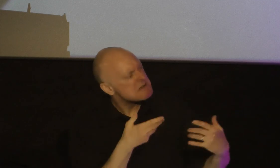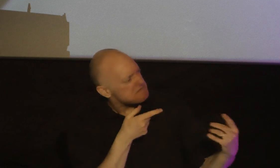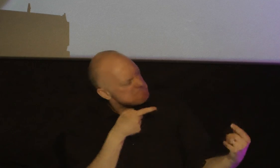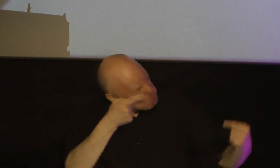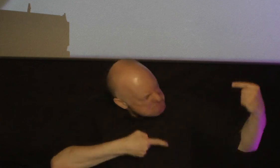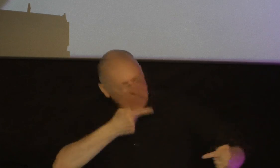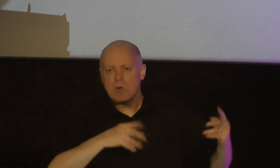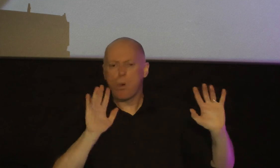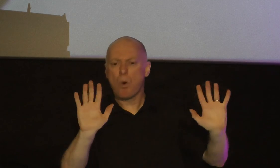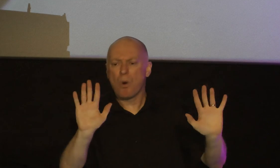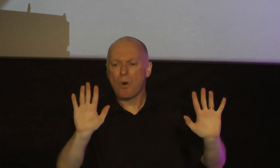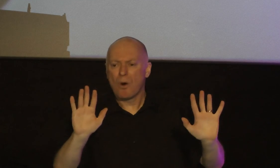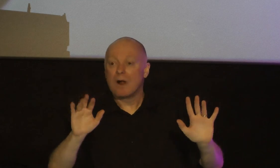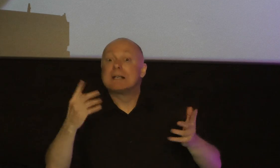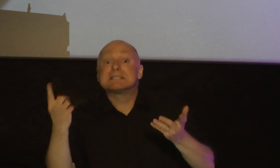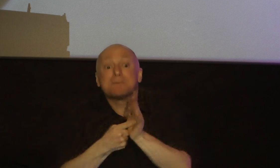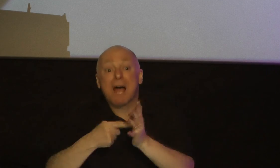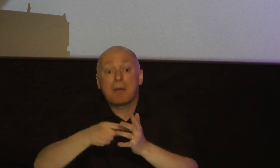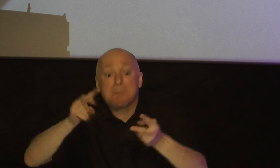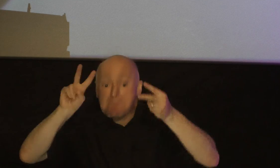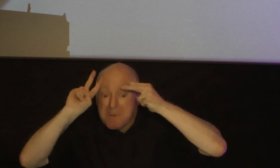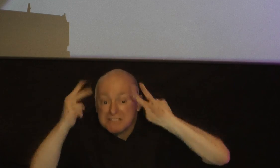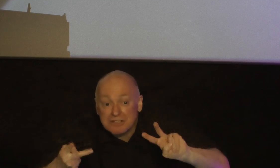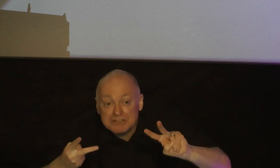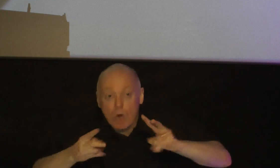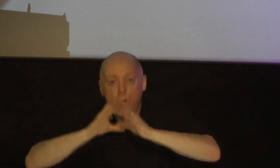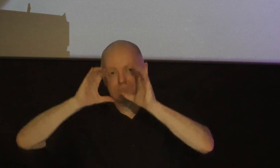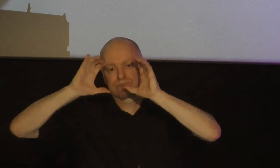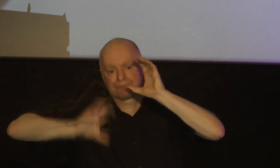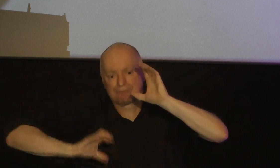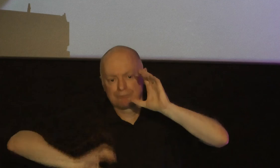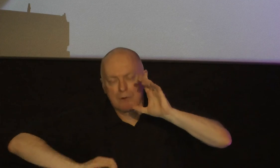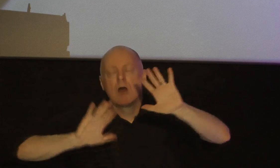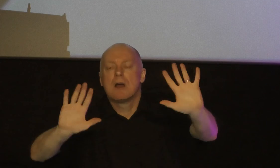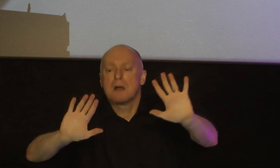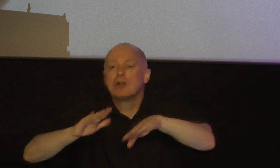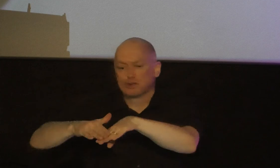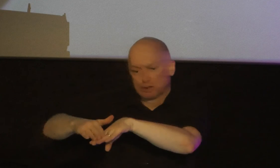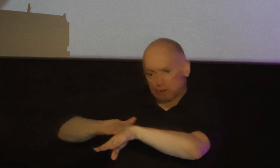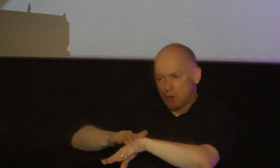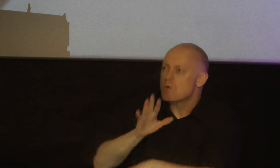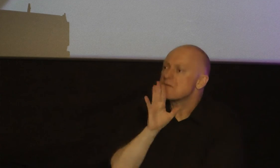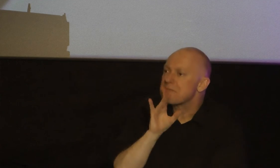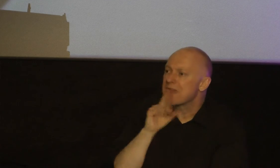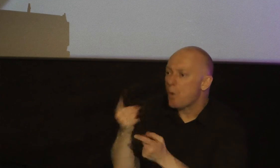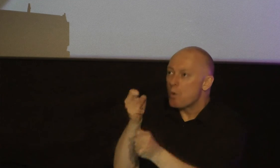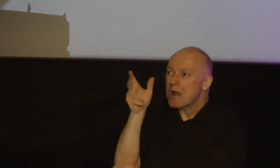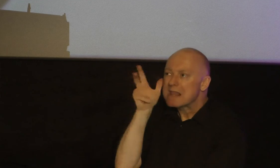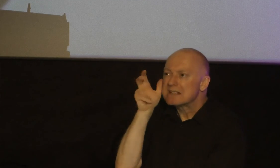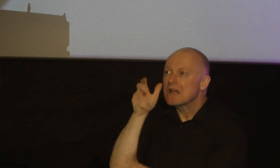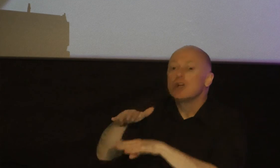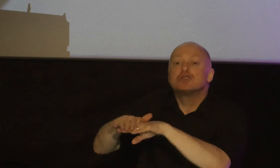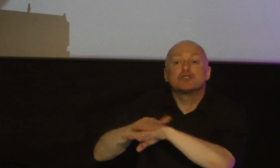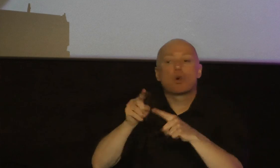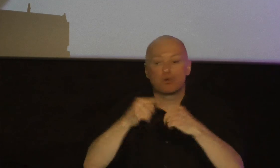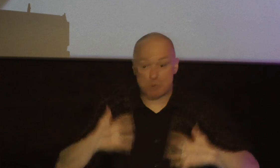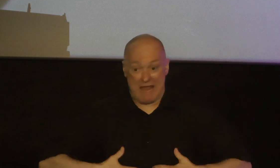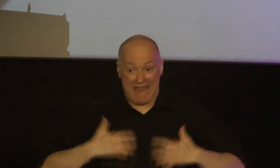misunderstood when there's been misinformation passed along you got to be slow to speak and quick to listen and slow to anger and when you're